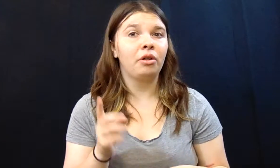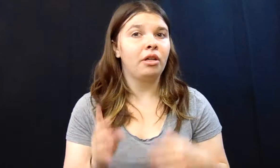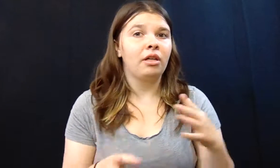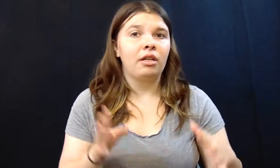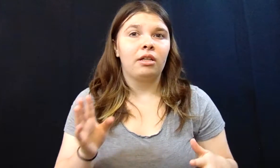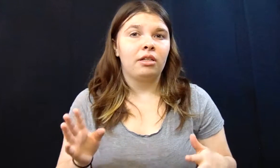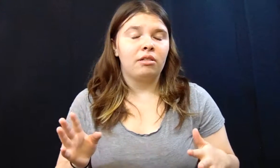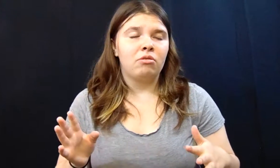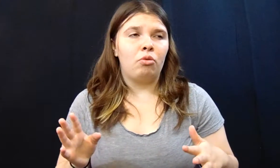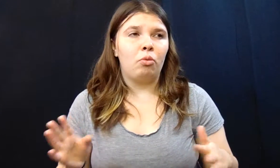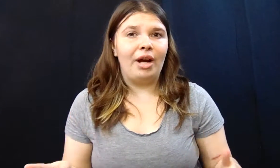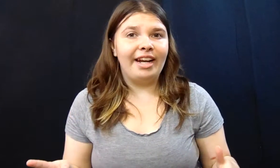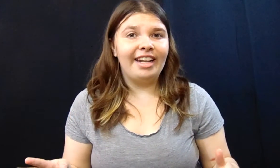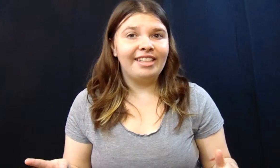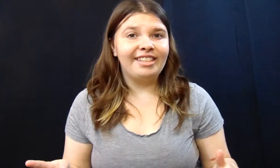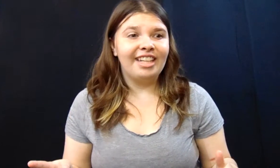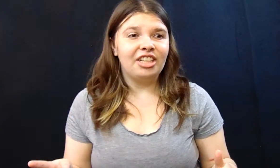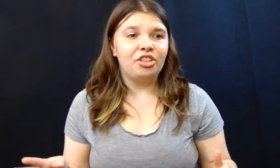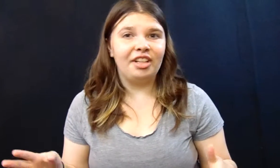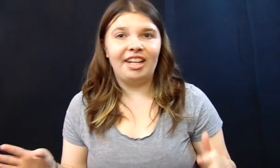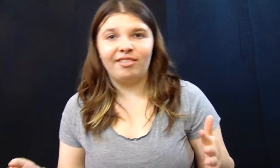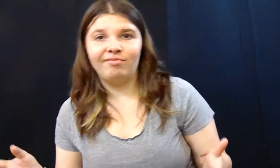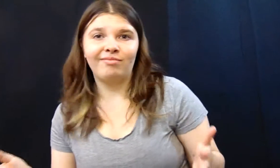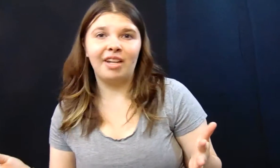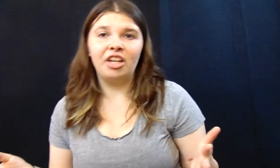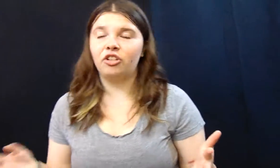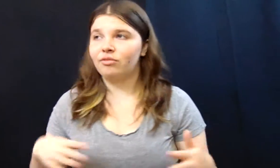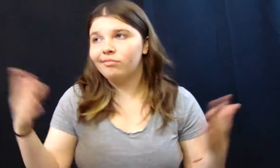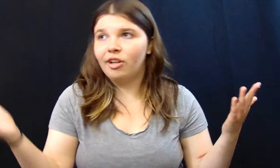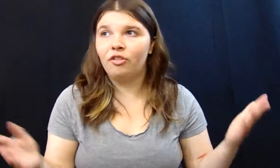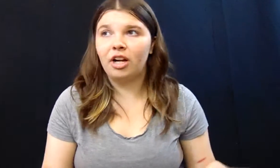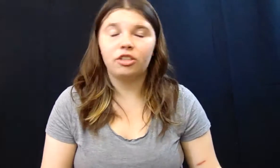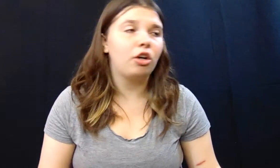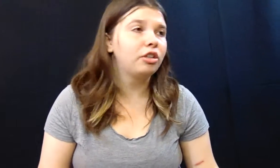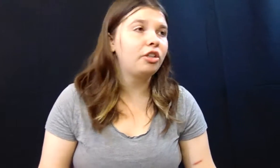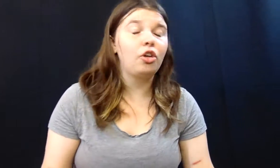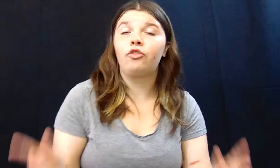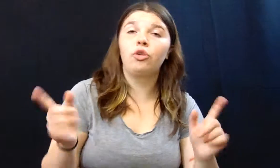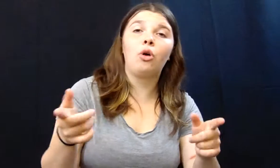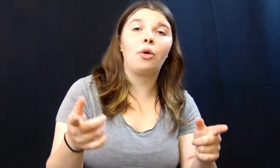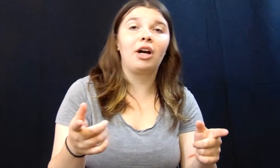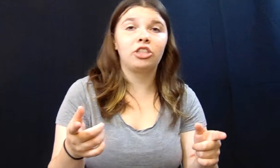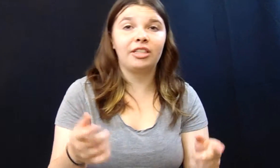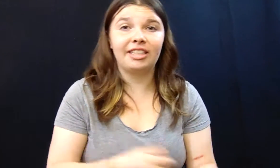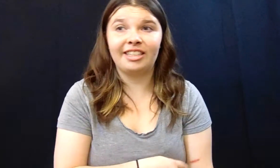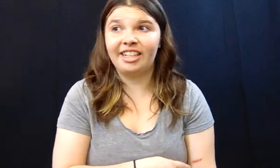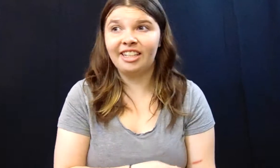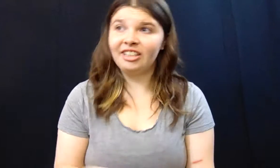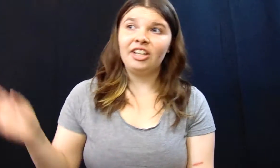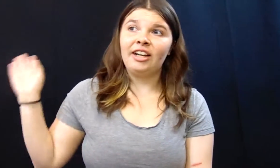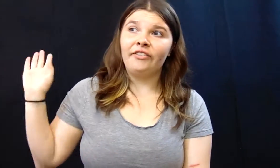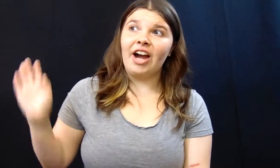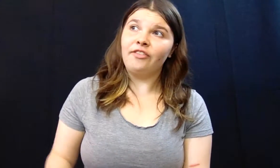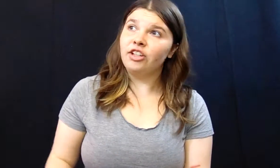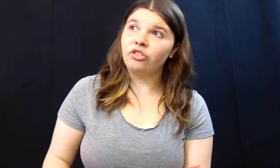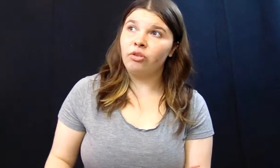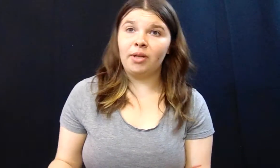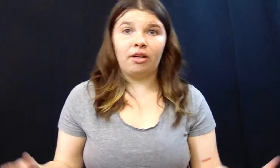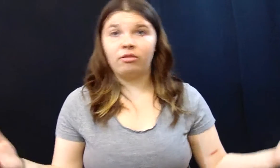when it is so then you know if you guys if you are watching this like five years from now